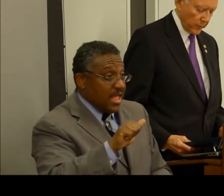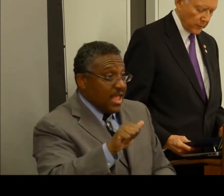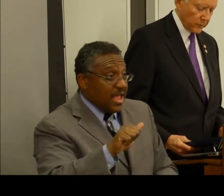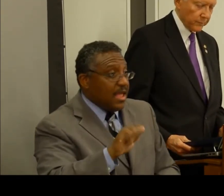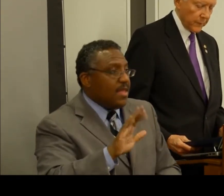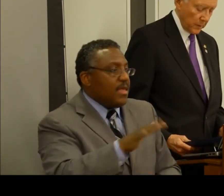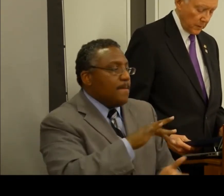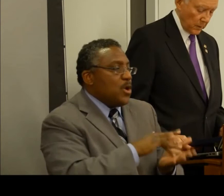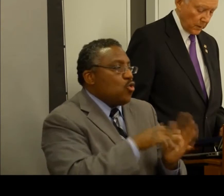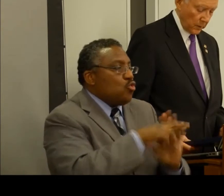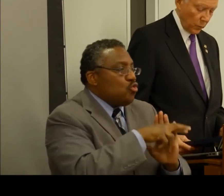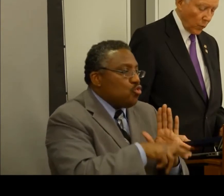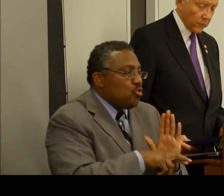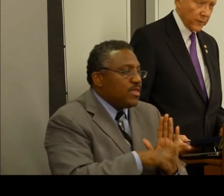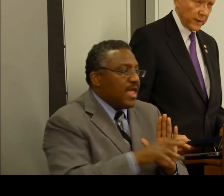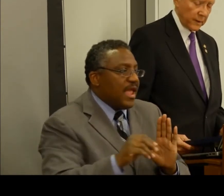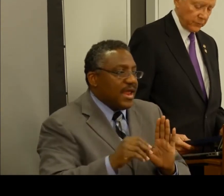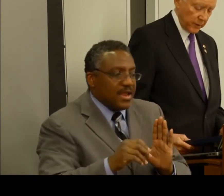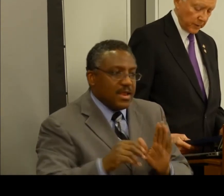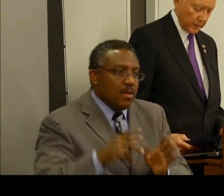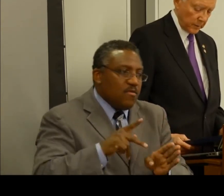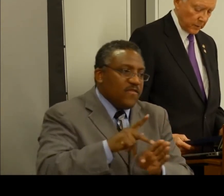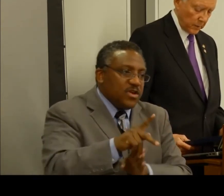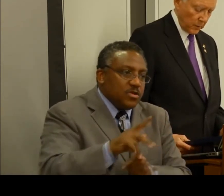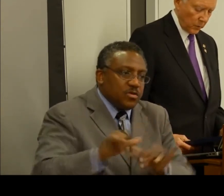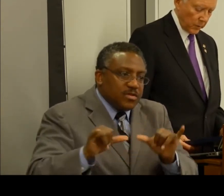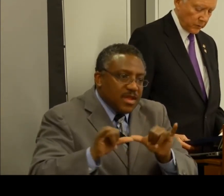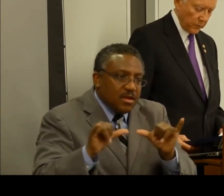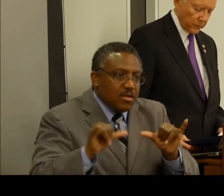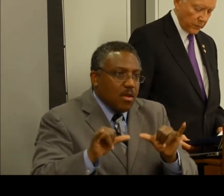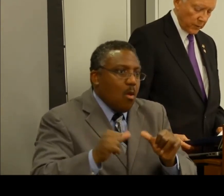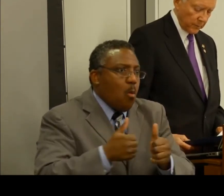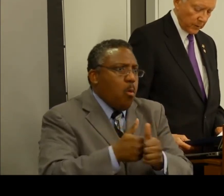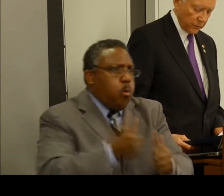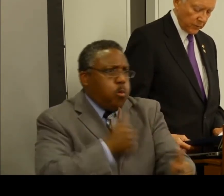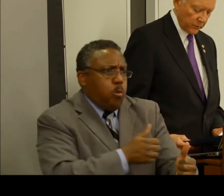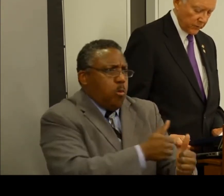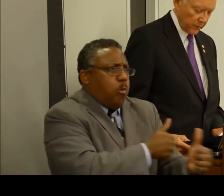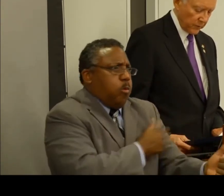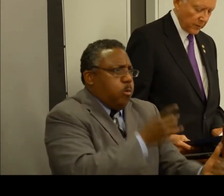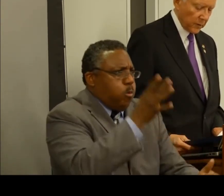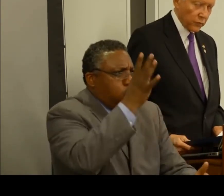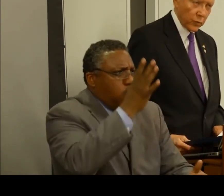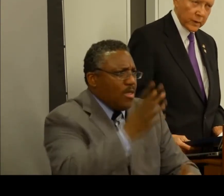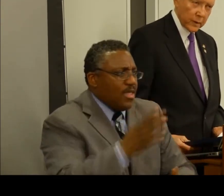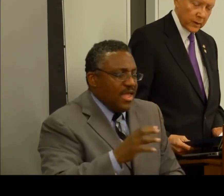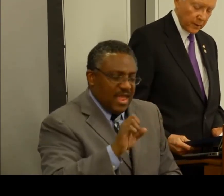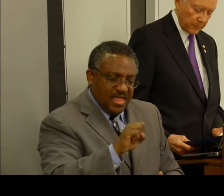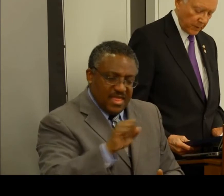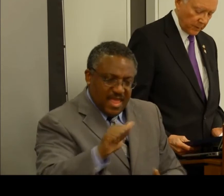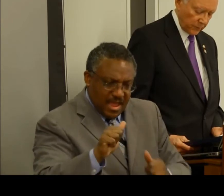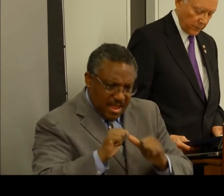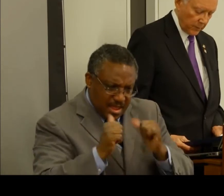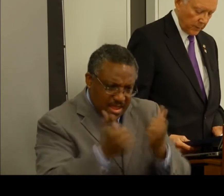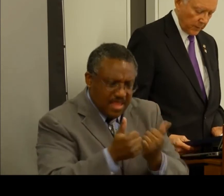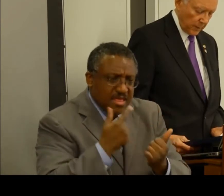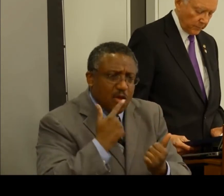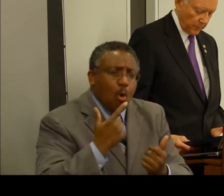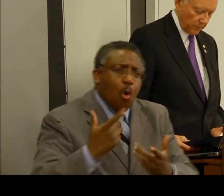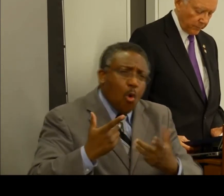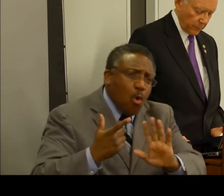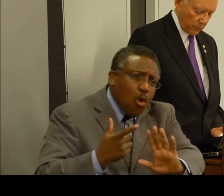vocational grids are woefully out of date. While the Social Security Administration says that it is working on updates,